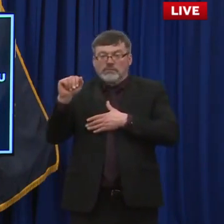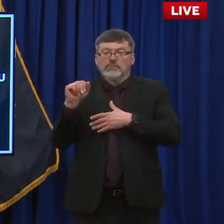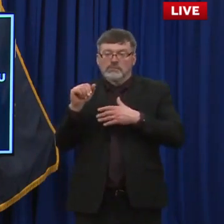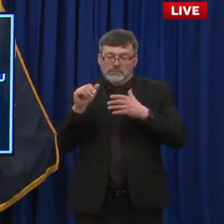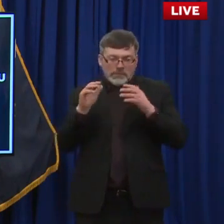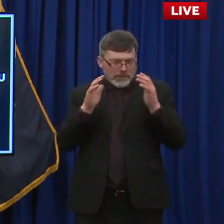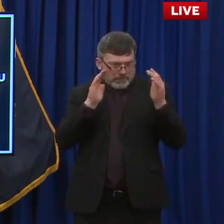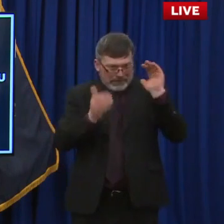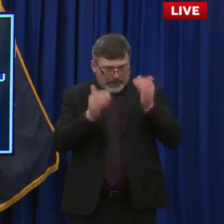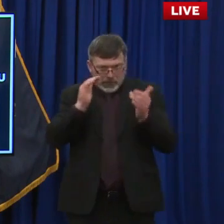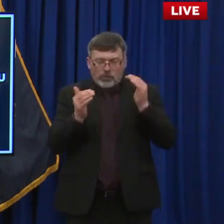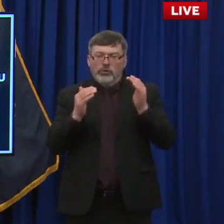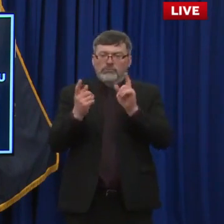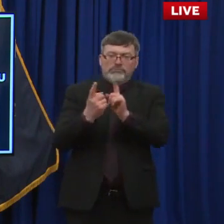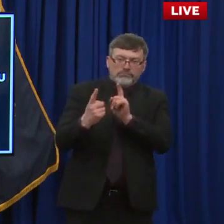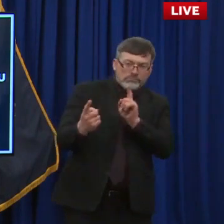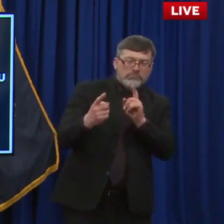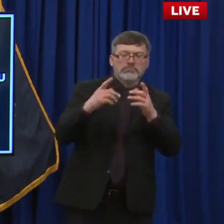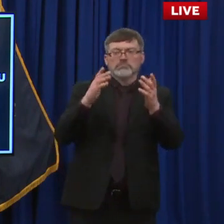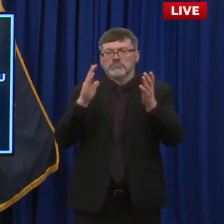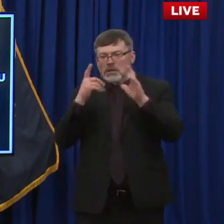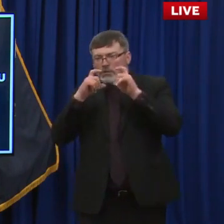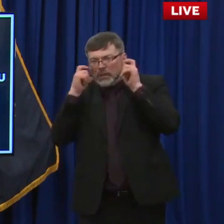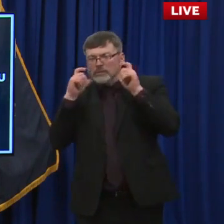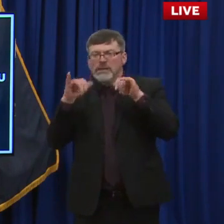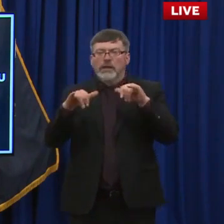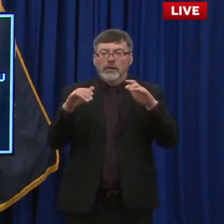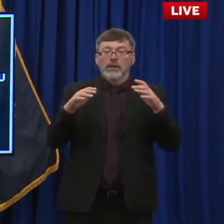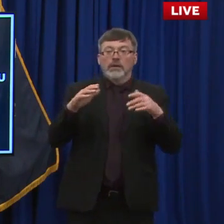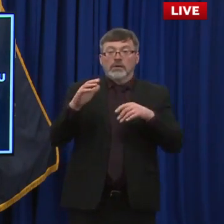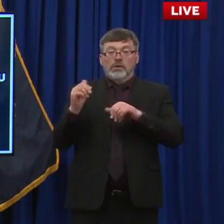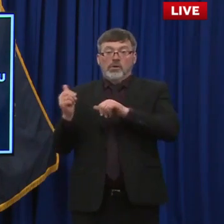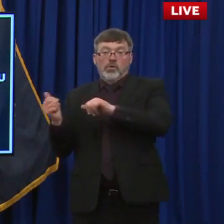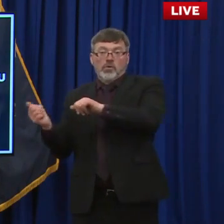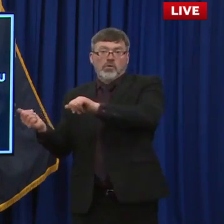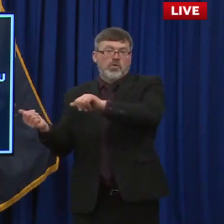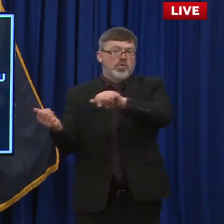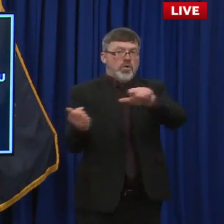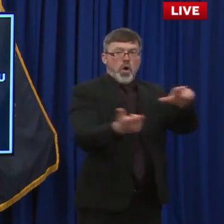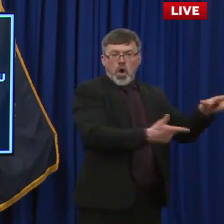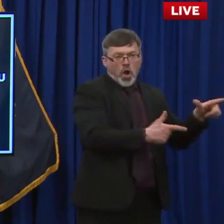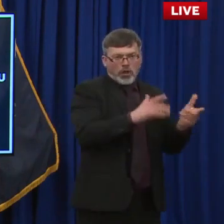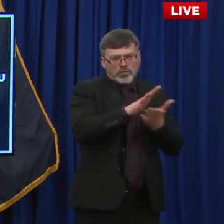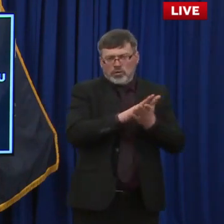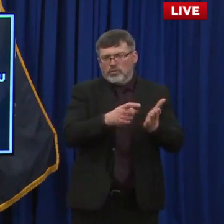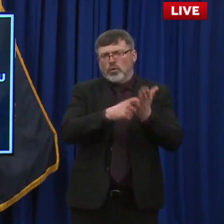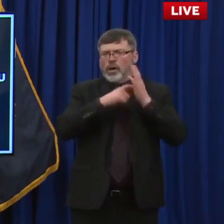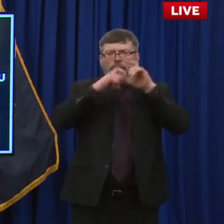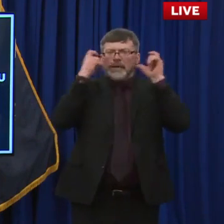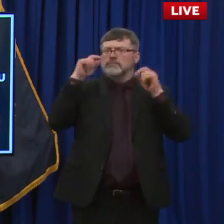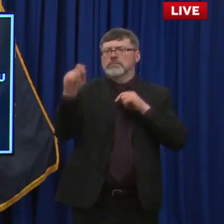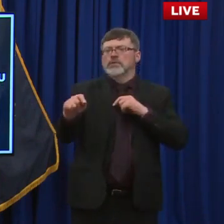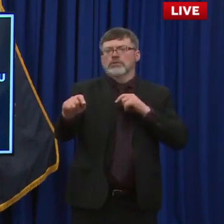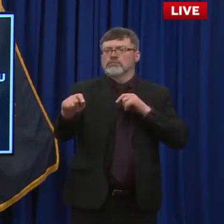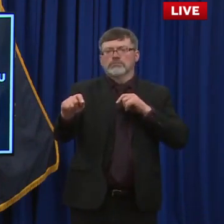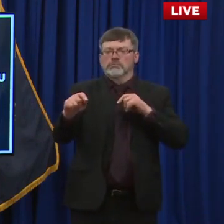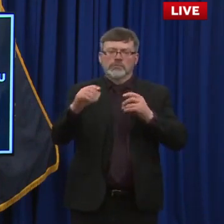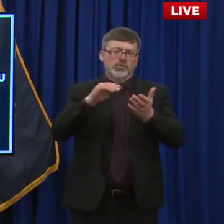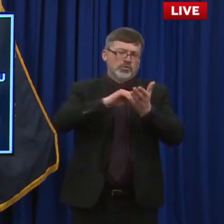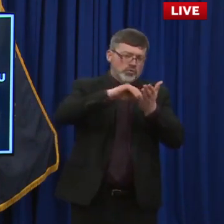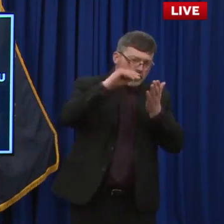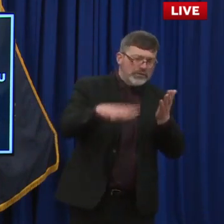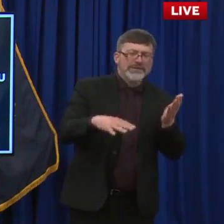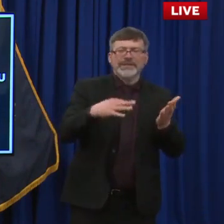school districts. So first off, all the schools had universal masking, right? So, you know, students, staff were required to wear masks